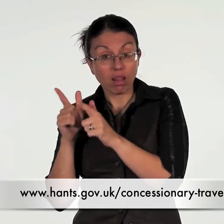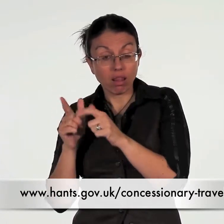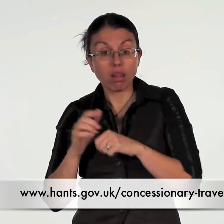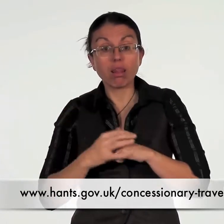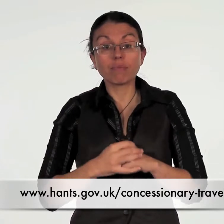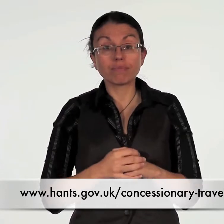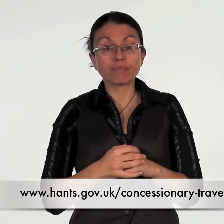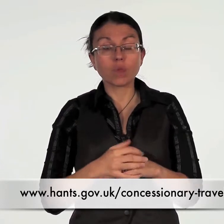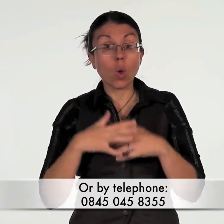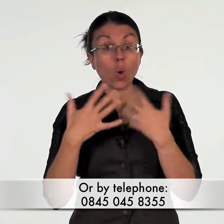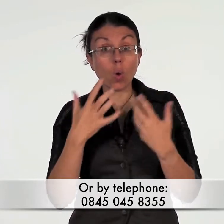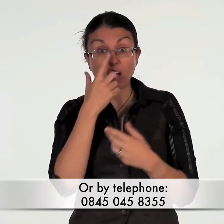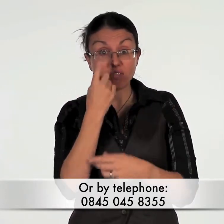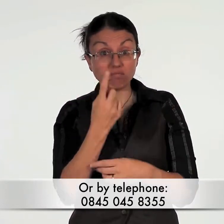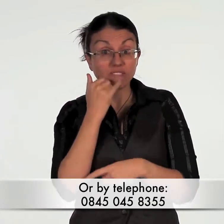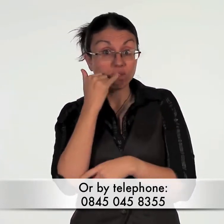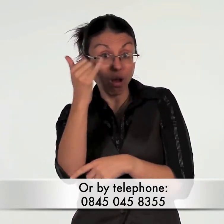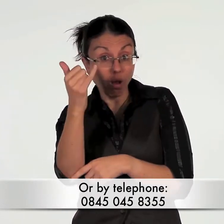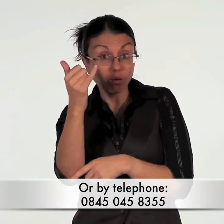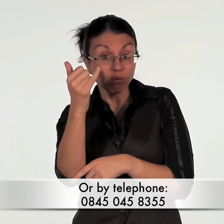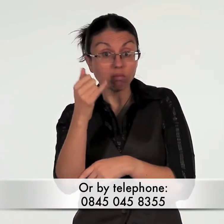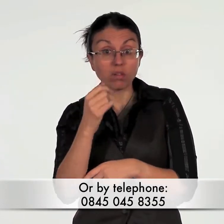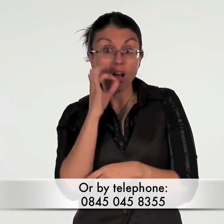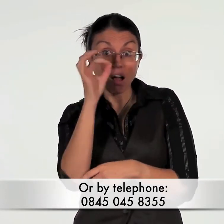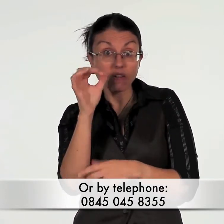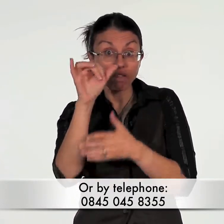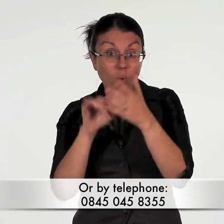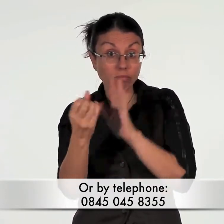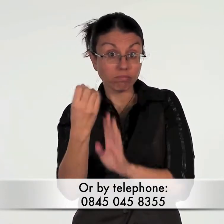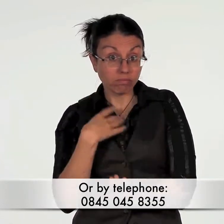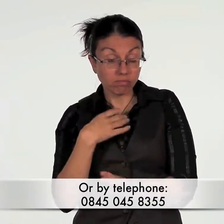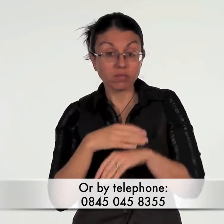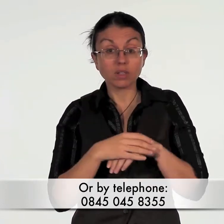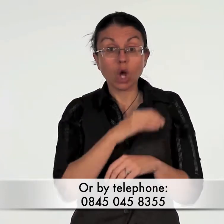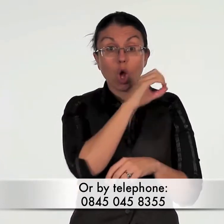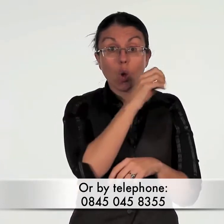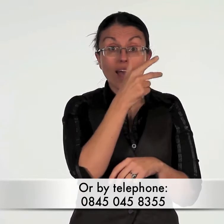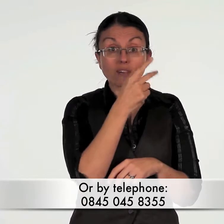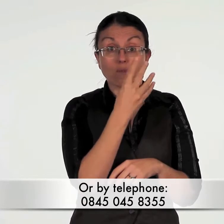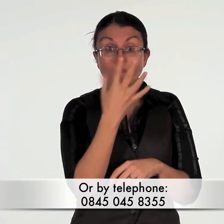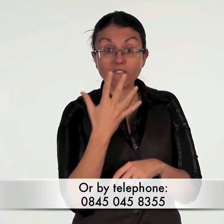or by telephone 0845 045